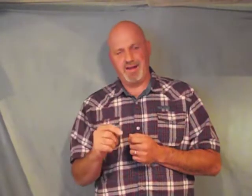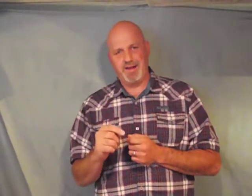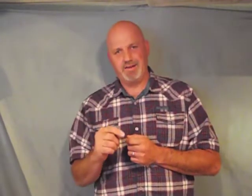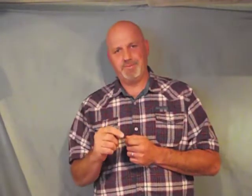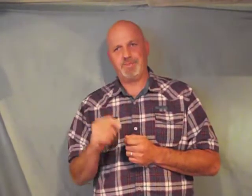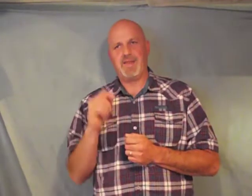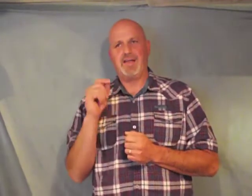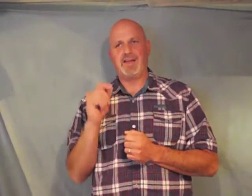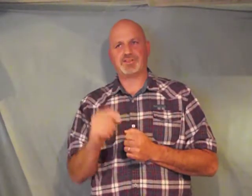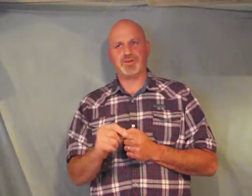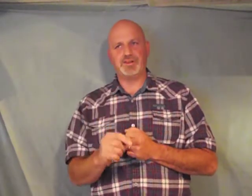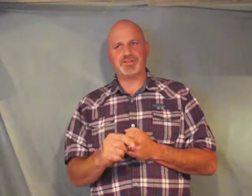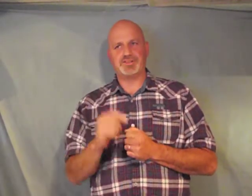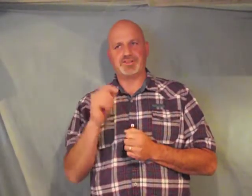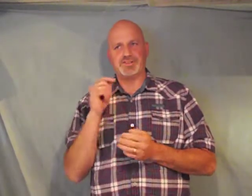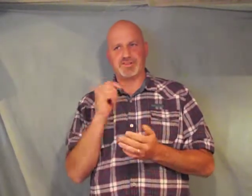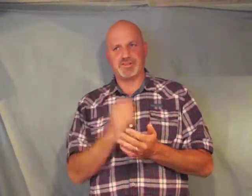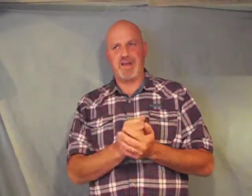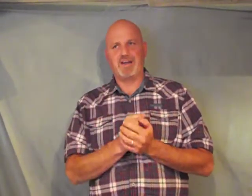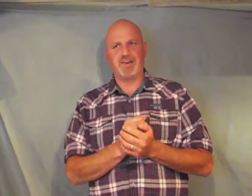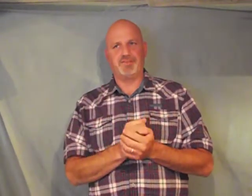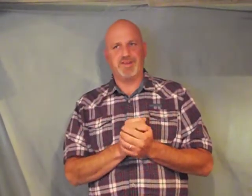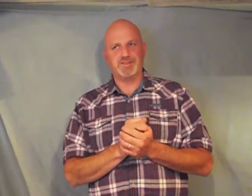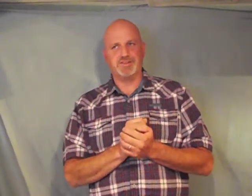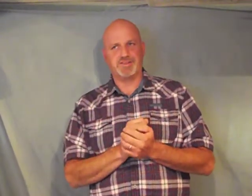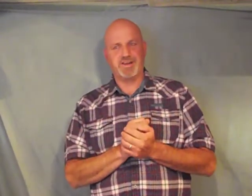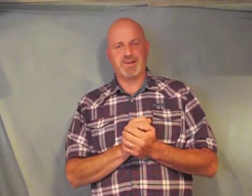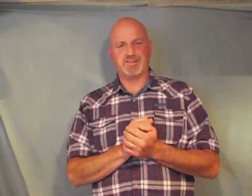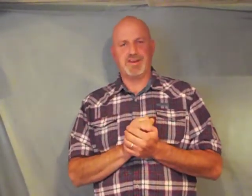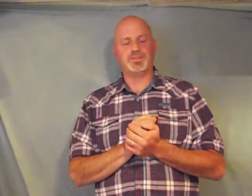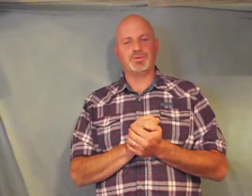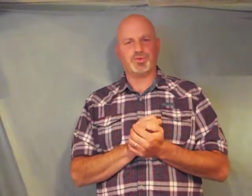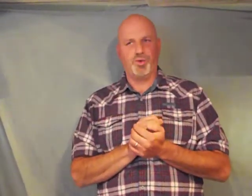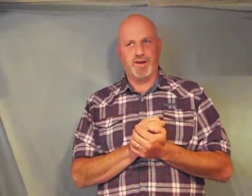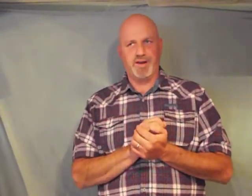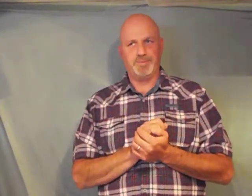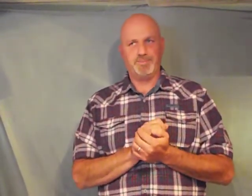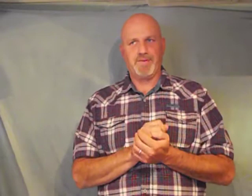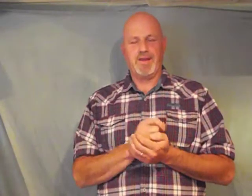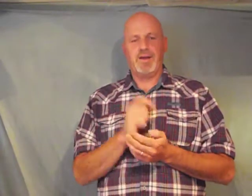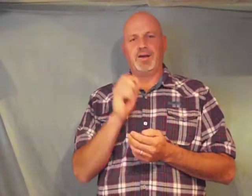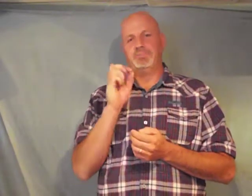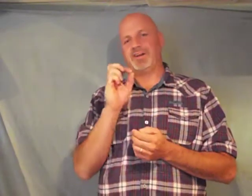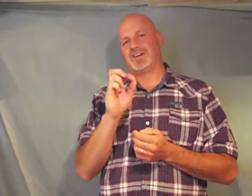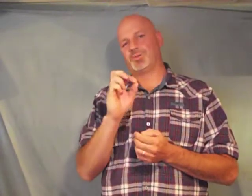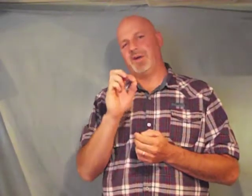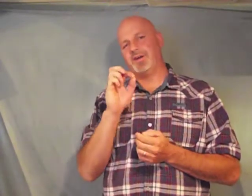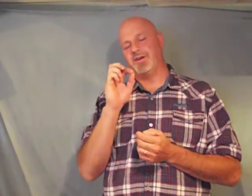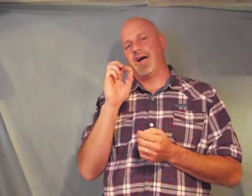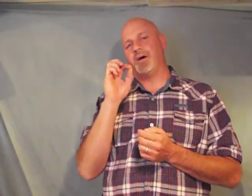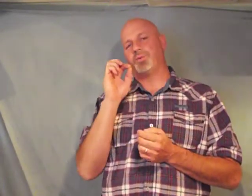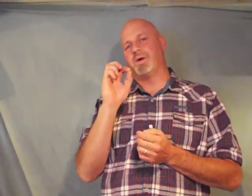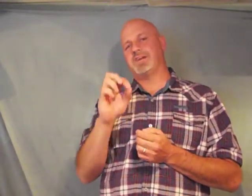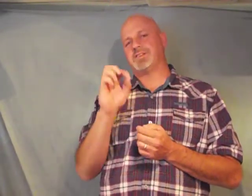as Christians this is found in Ephesians 6 10 through 20 because we are not wrestling